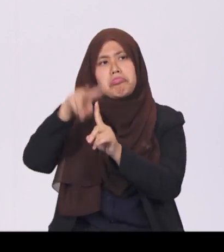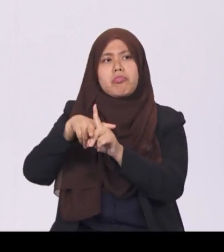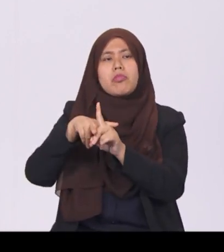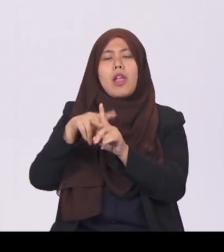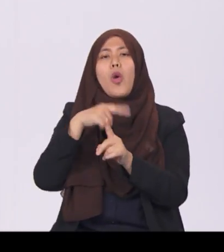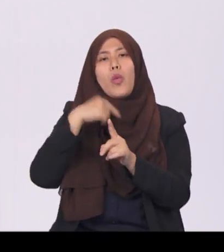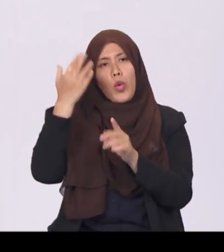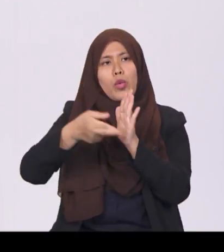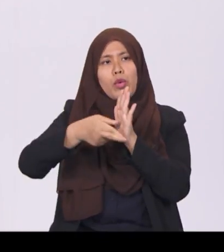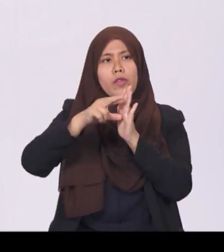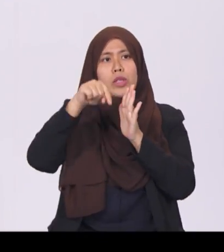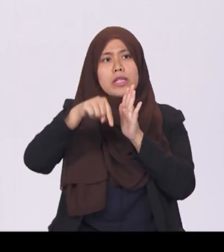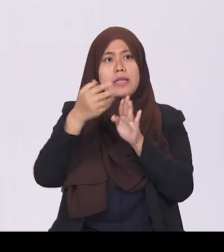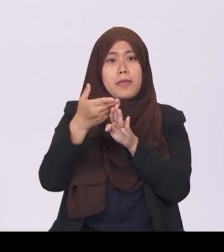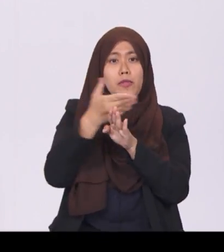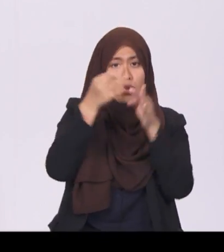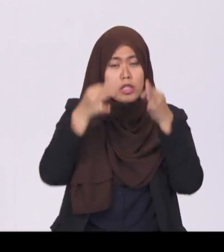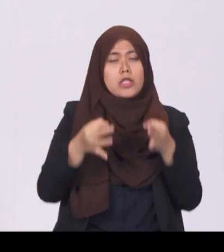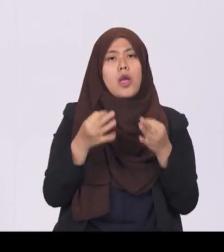this before deciding on a measure to take.